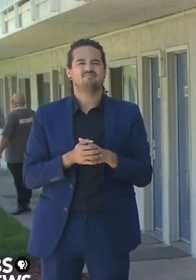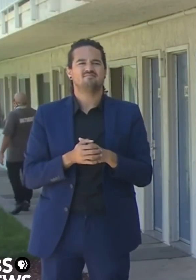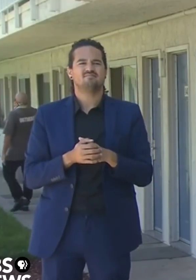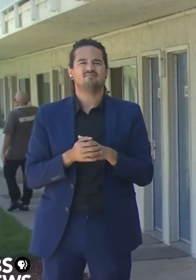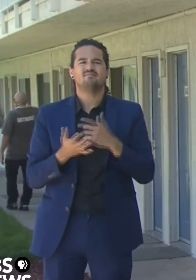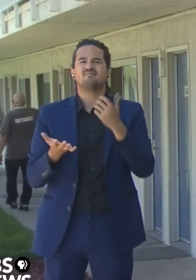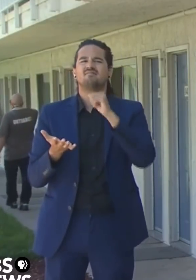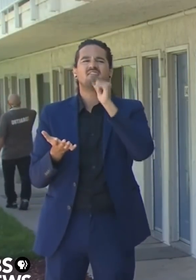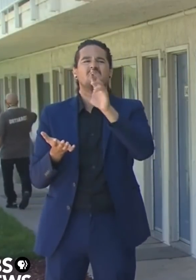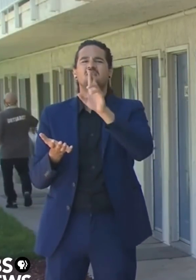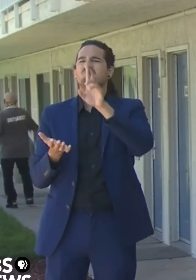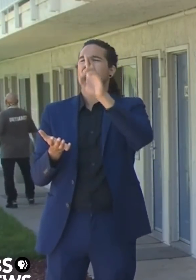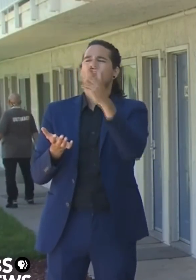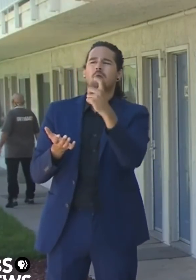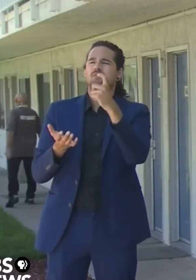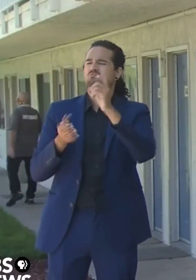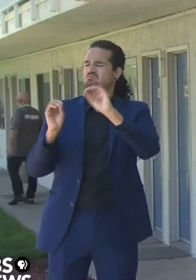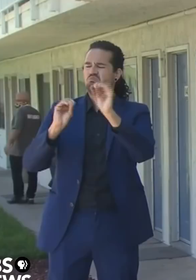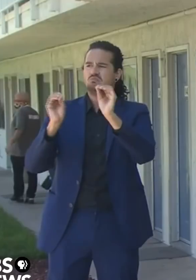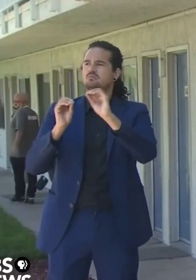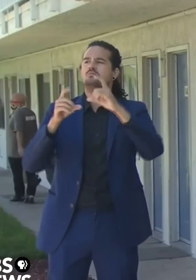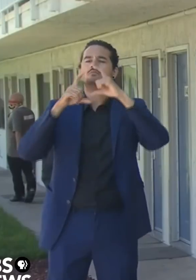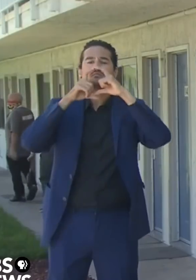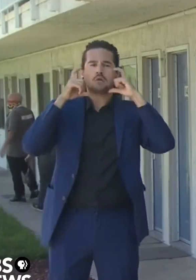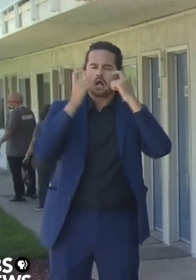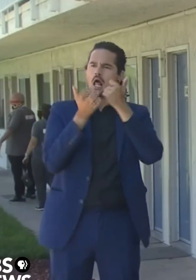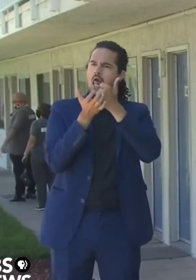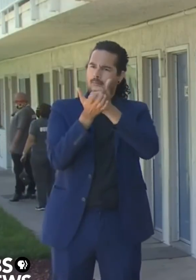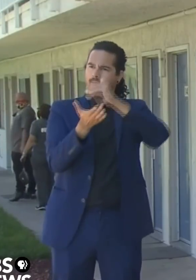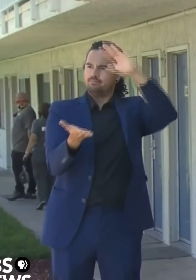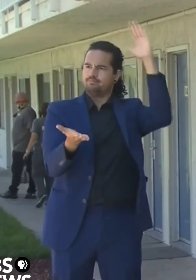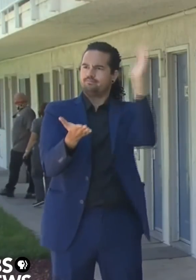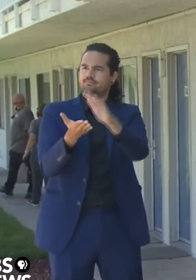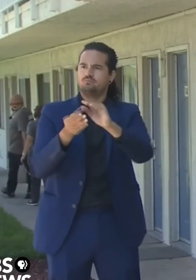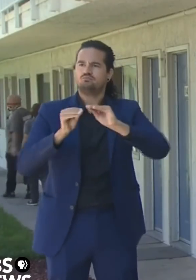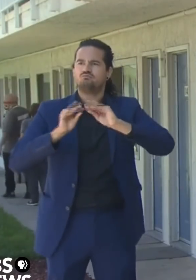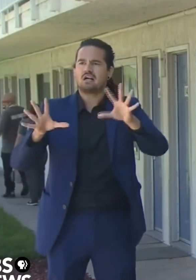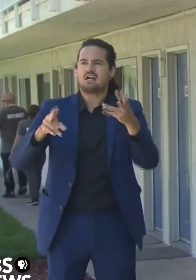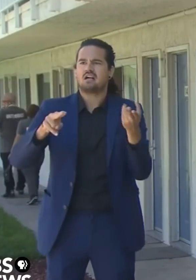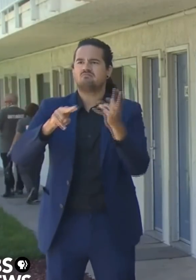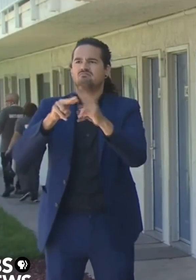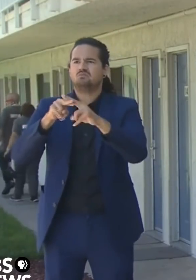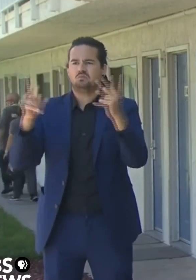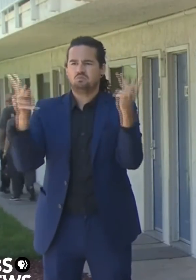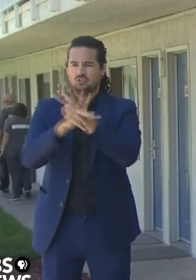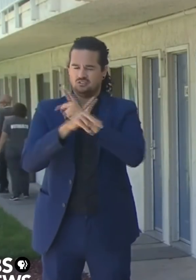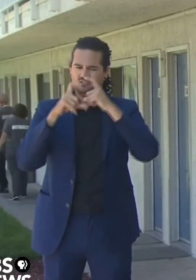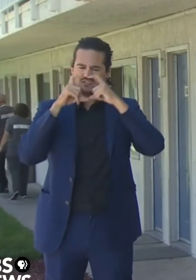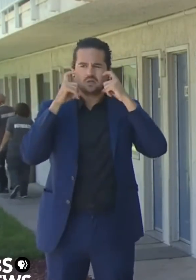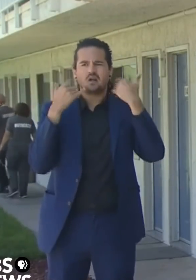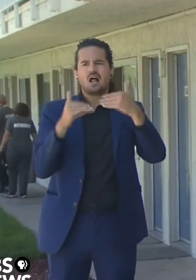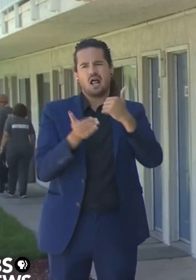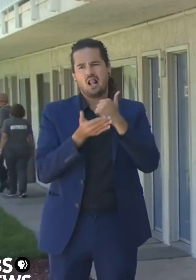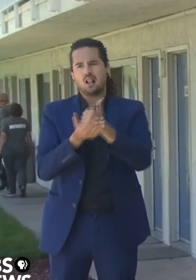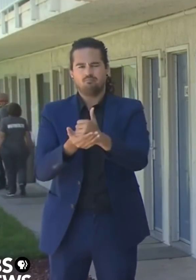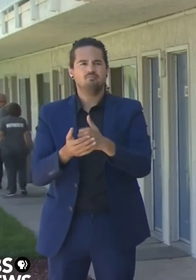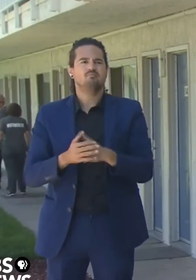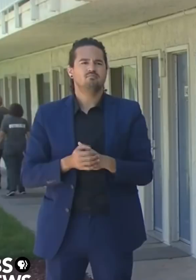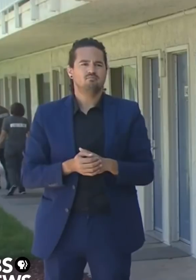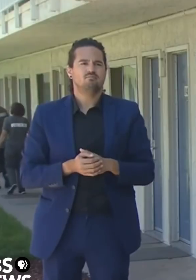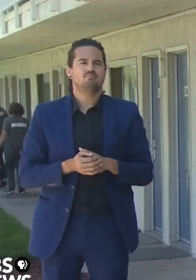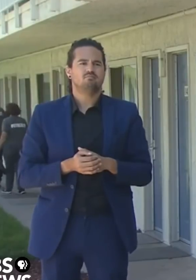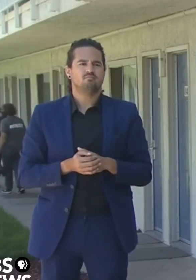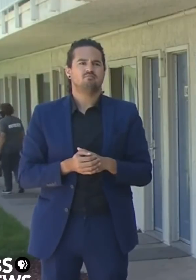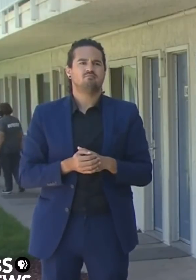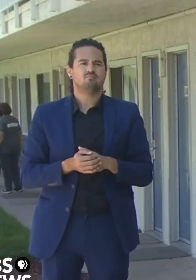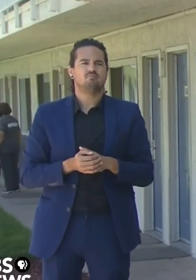my remarks, we'll be doing more to focus on enforcement in this state. Enforcement comes in many different shades,